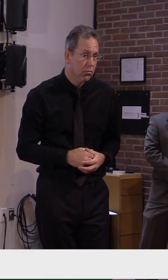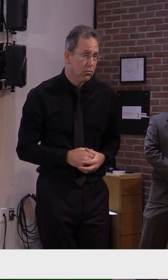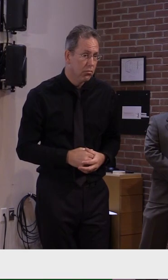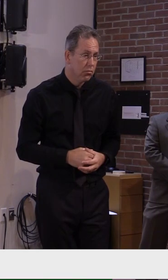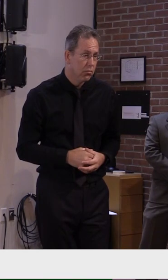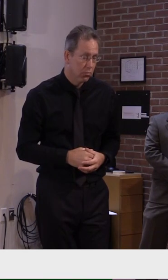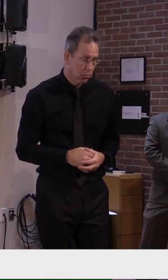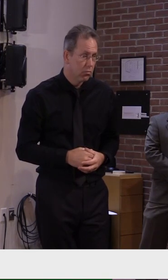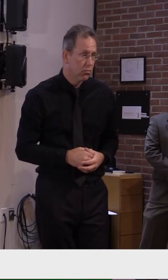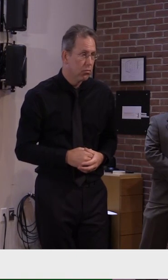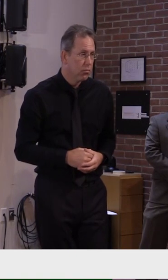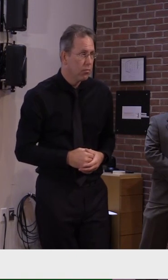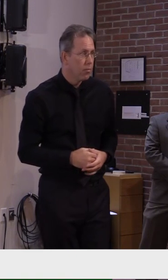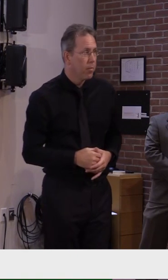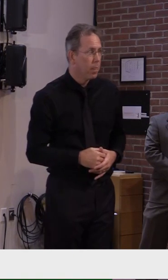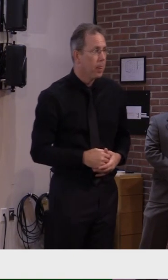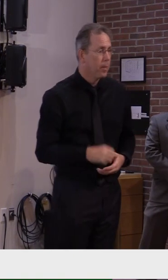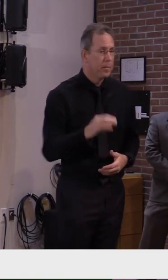Okay. I know, that's right,